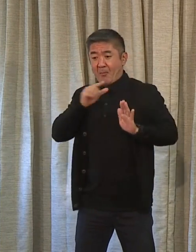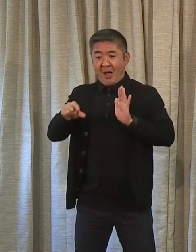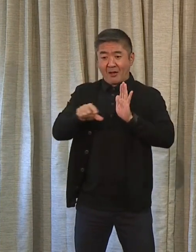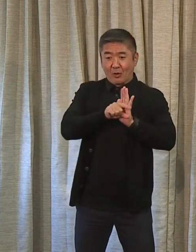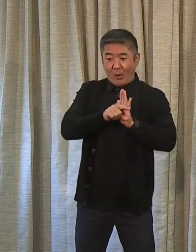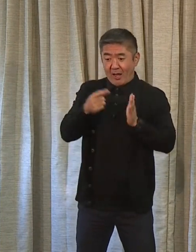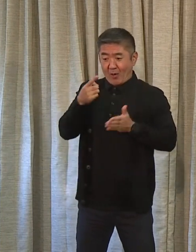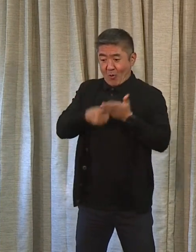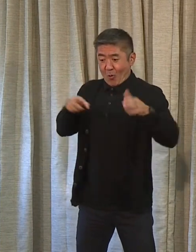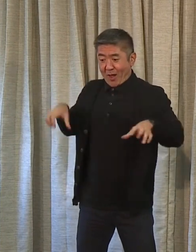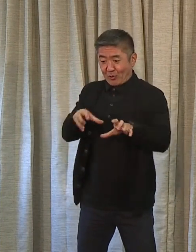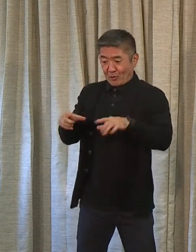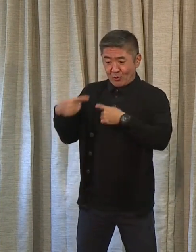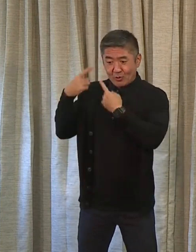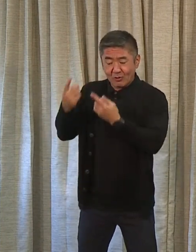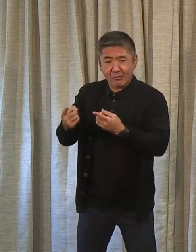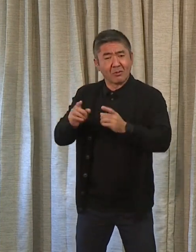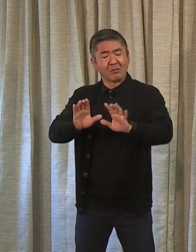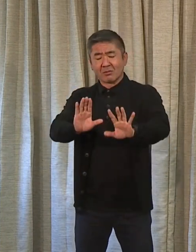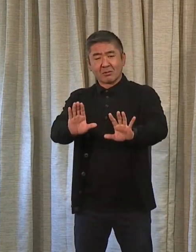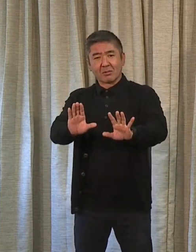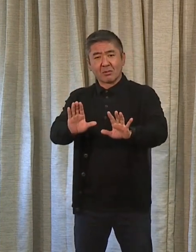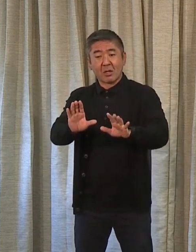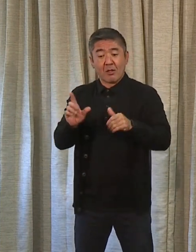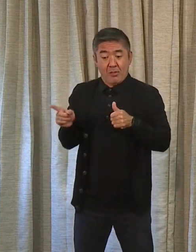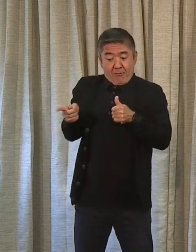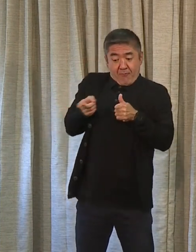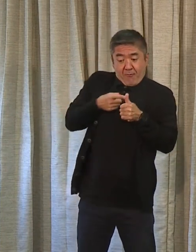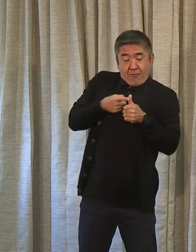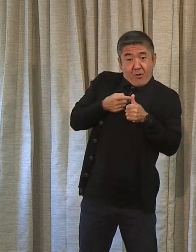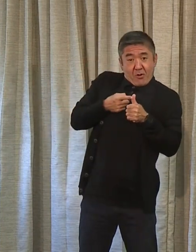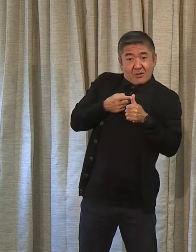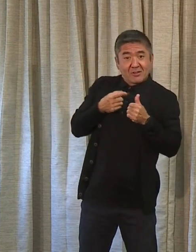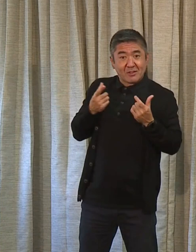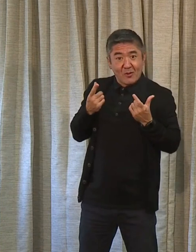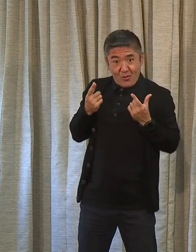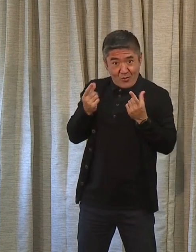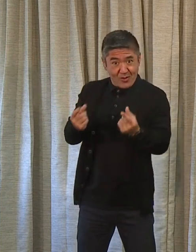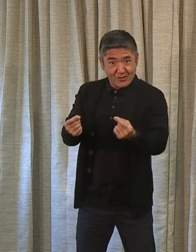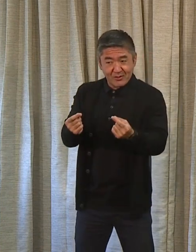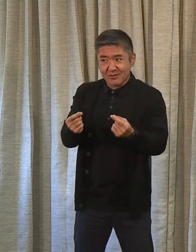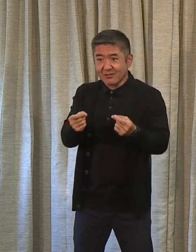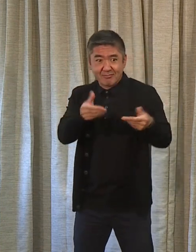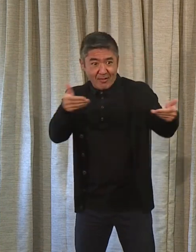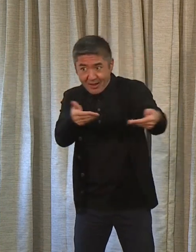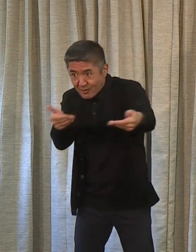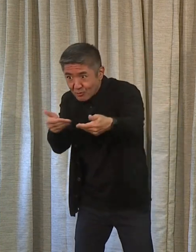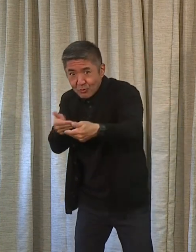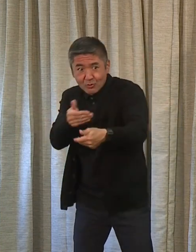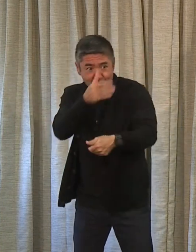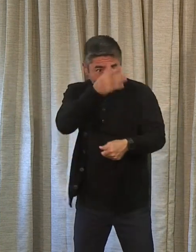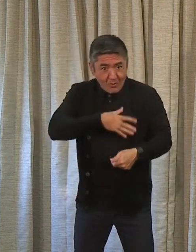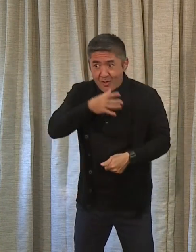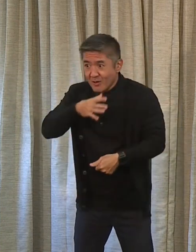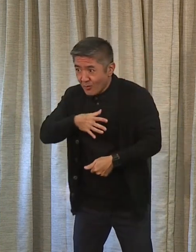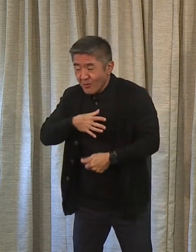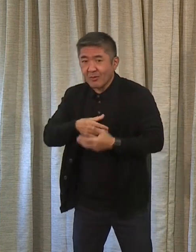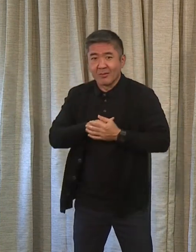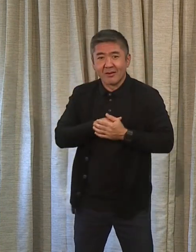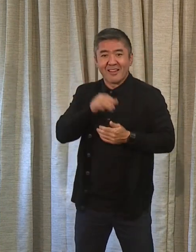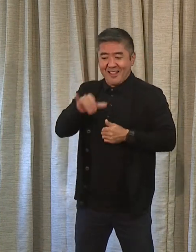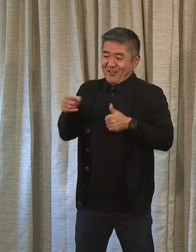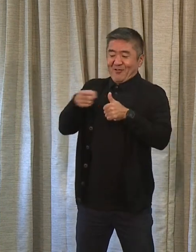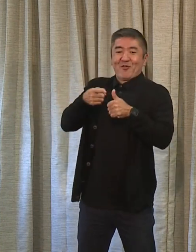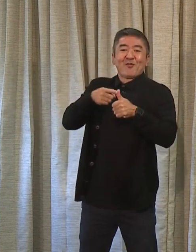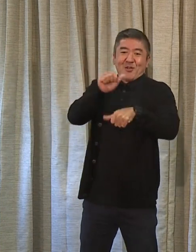I would tell you right now, I think one of the first things we did do, and as I just went through introducing these men and women, that was job